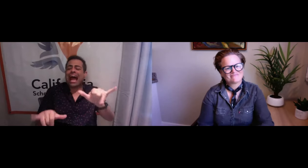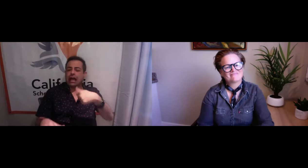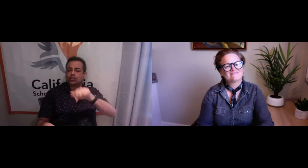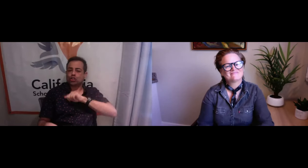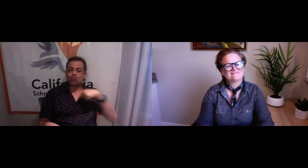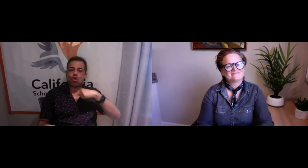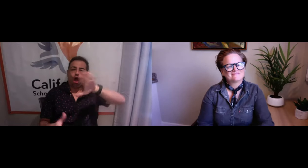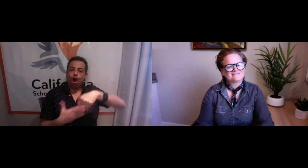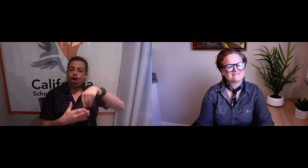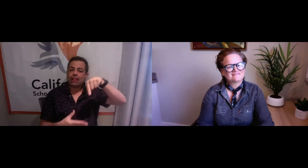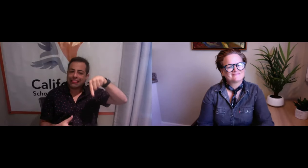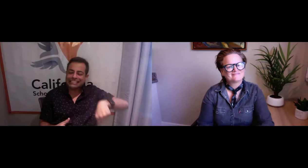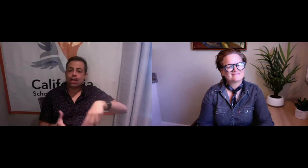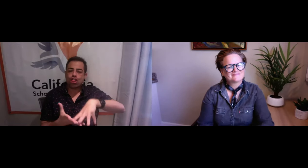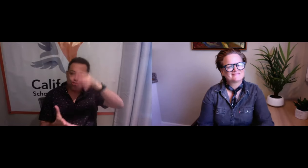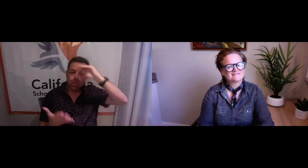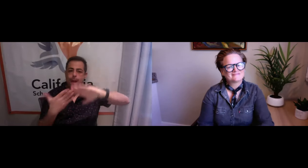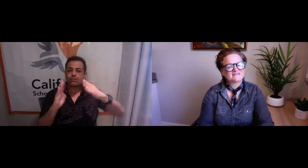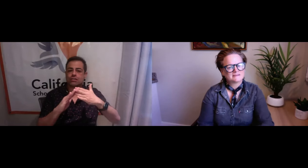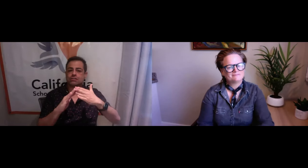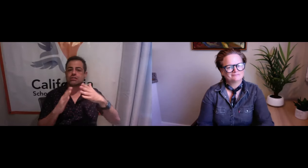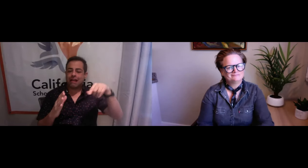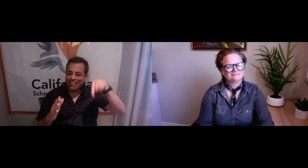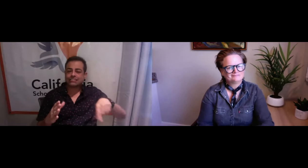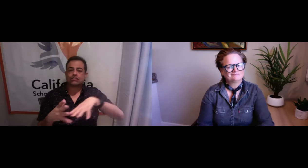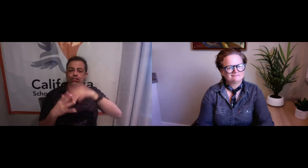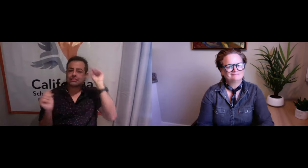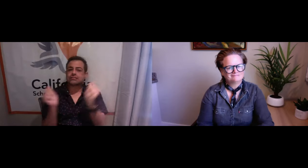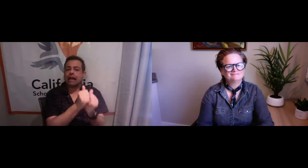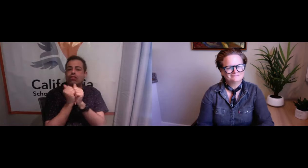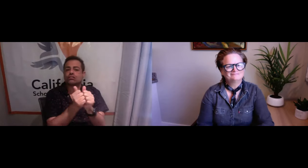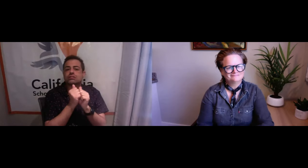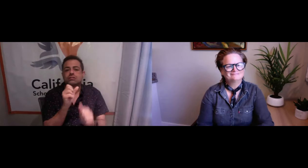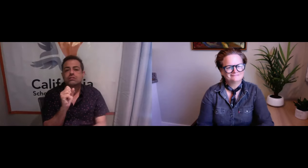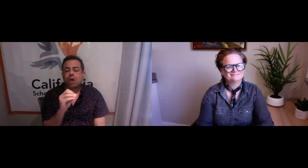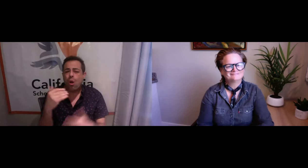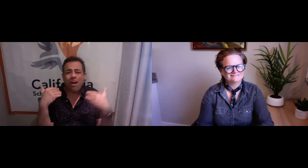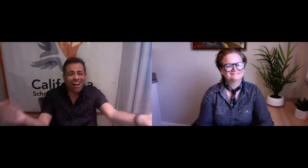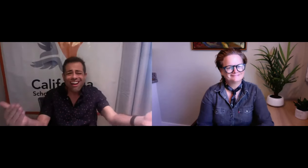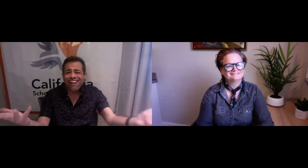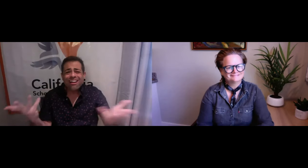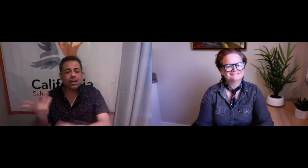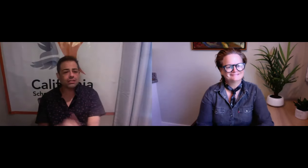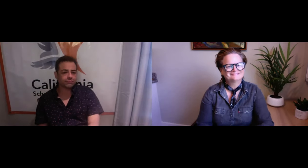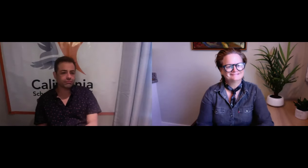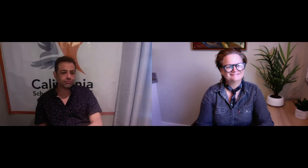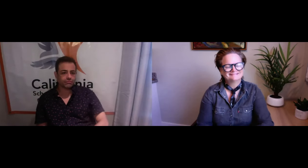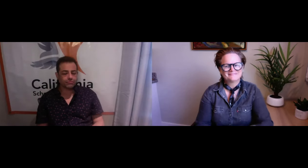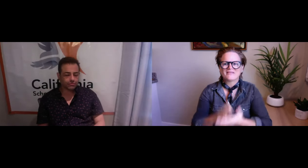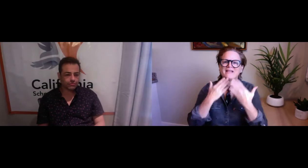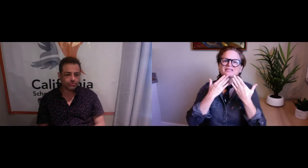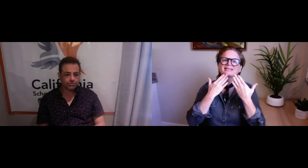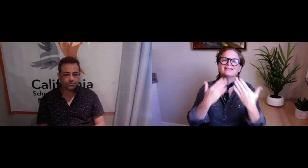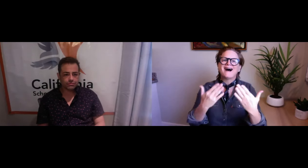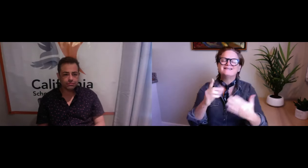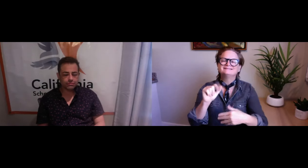still learning every day. And the attitude that we have here is that this is a learning community. We're all learning together. So